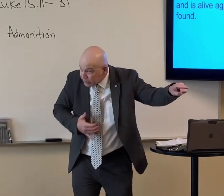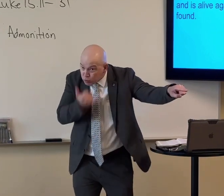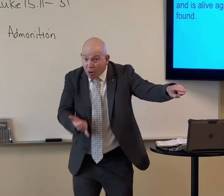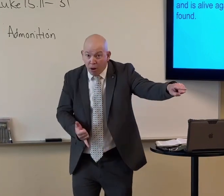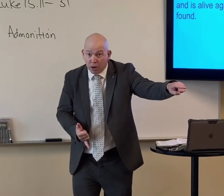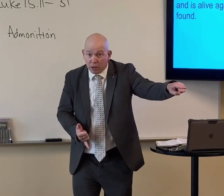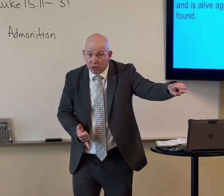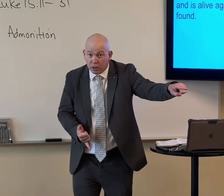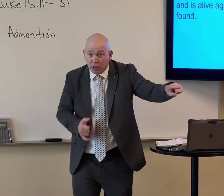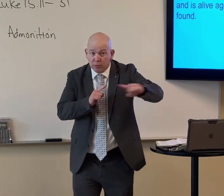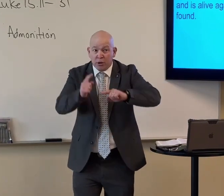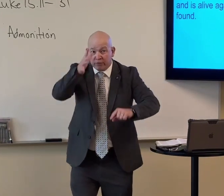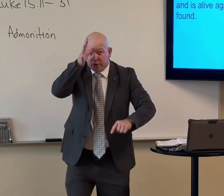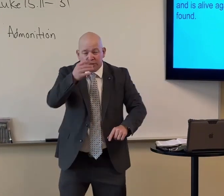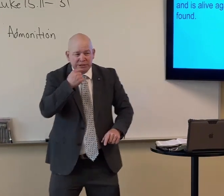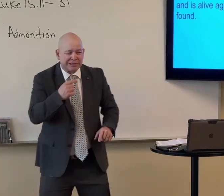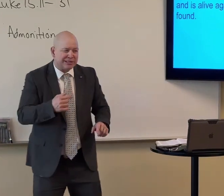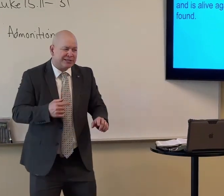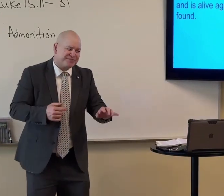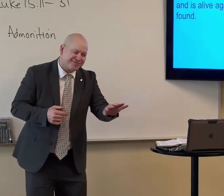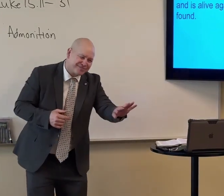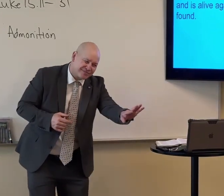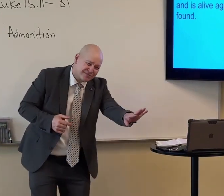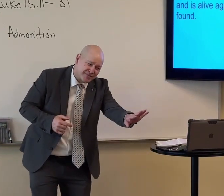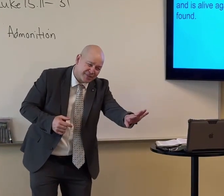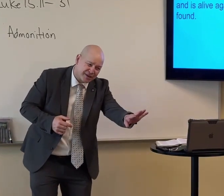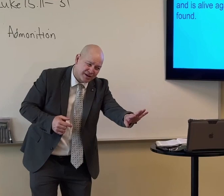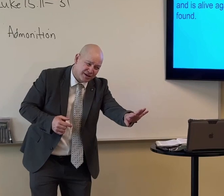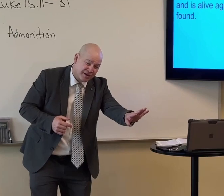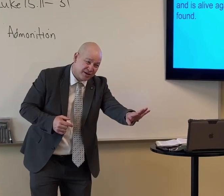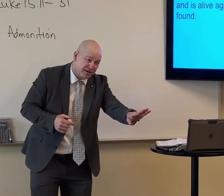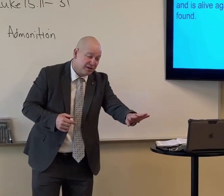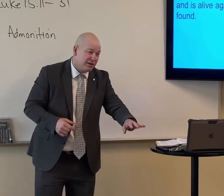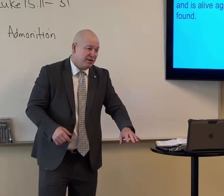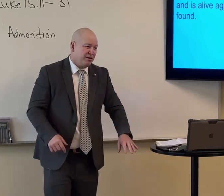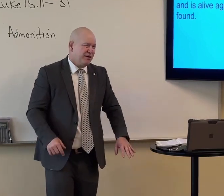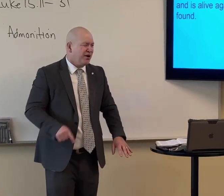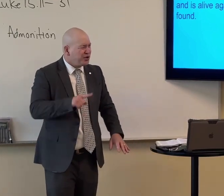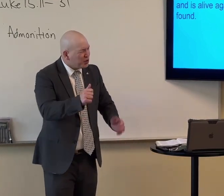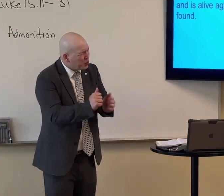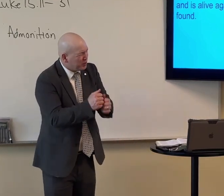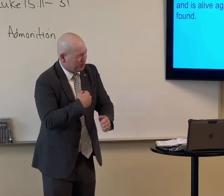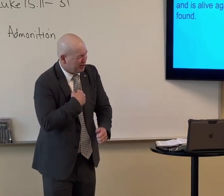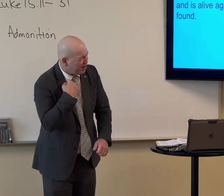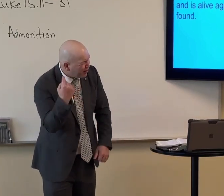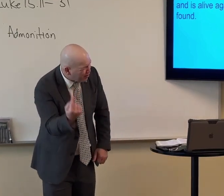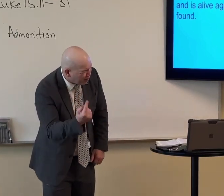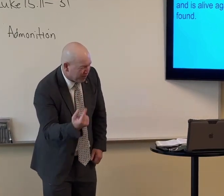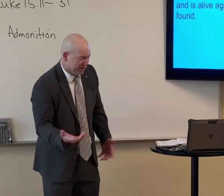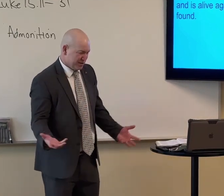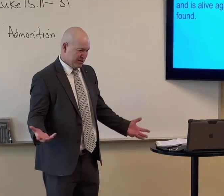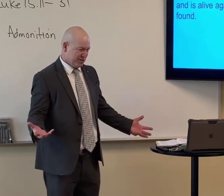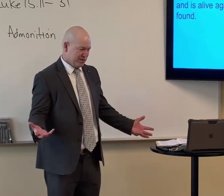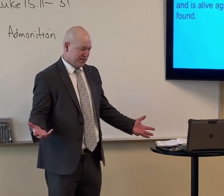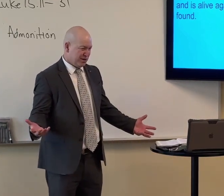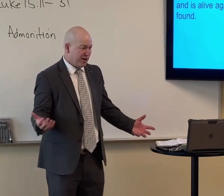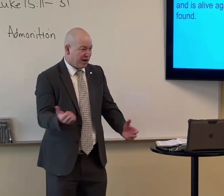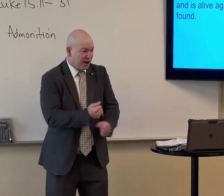He was wrong. But the father's like, hey, son, you're always with